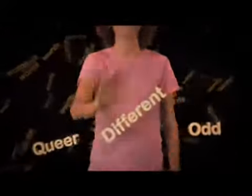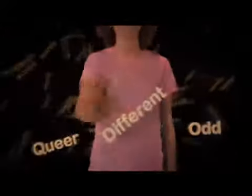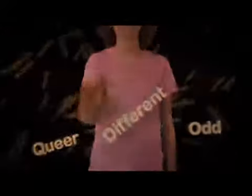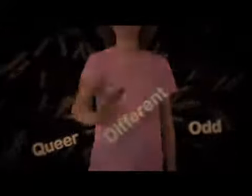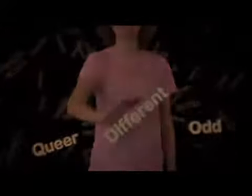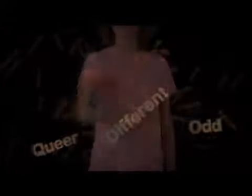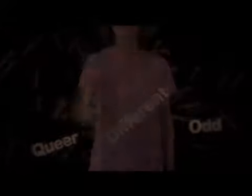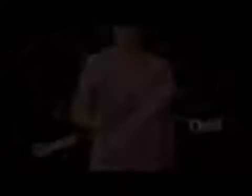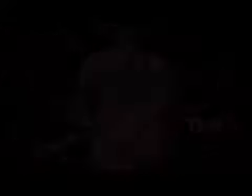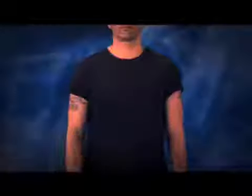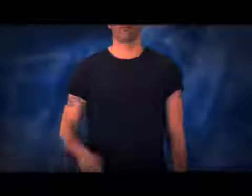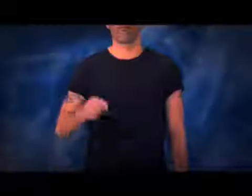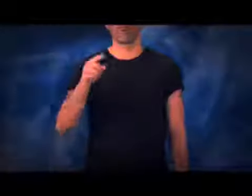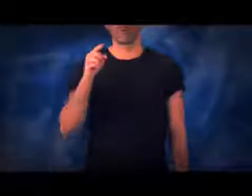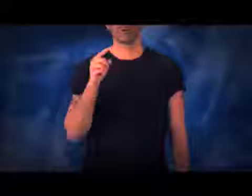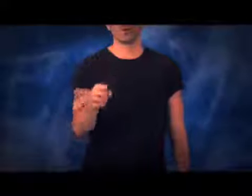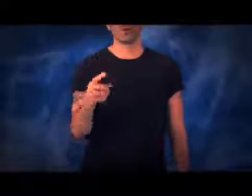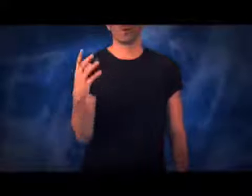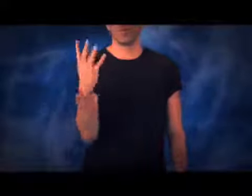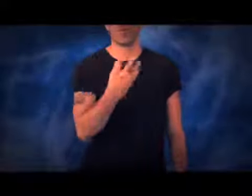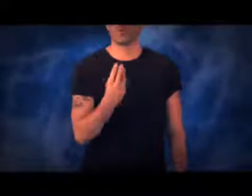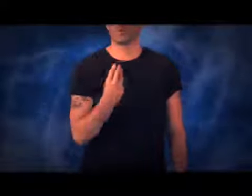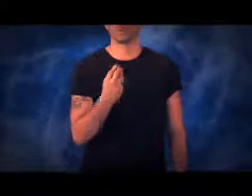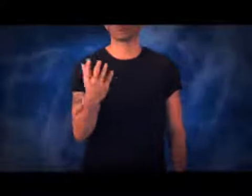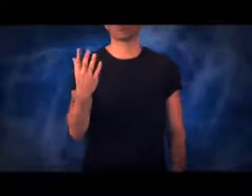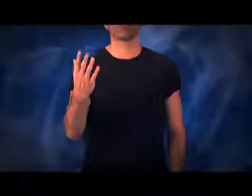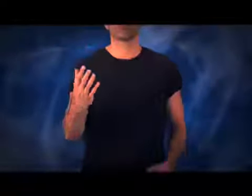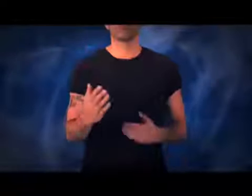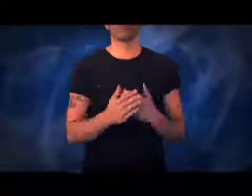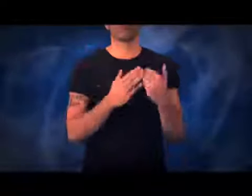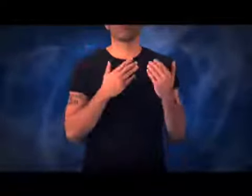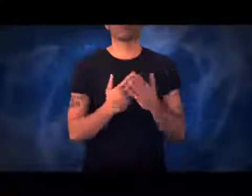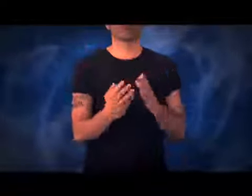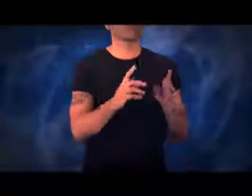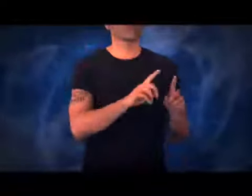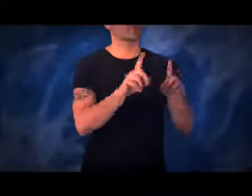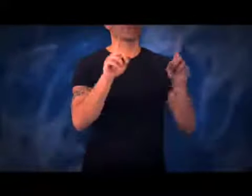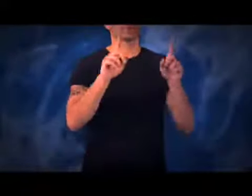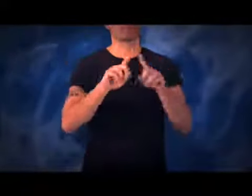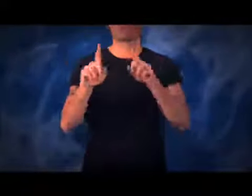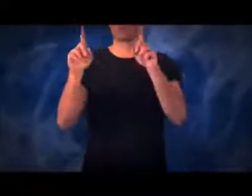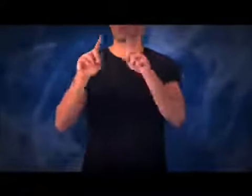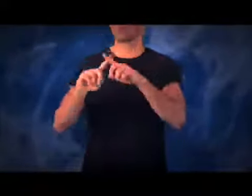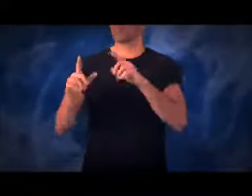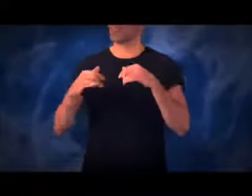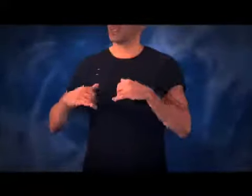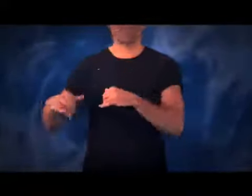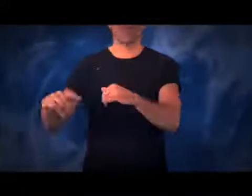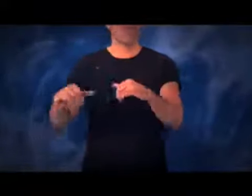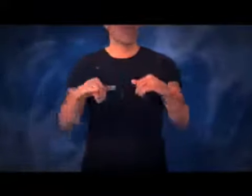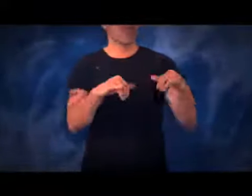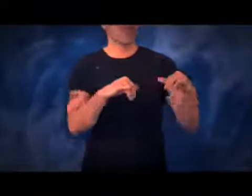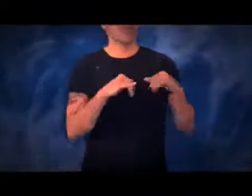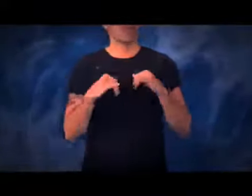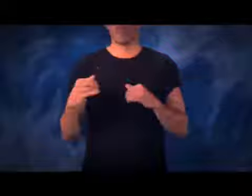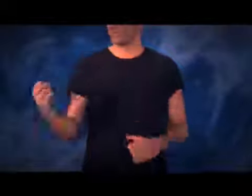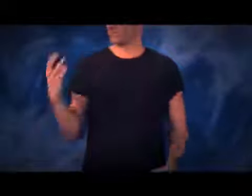no. You are beautiful in every single way. You are